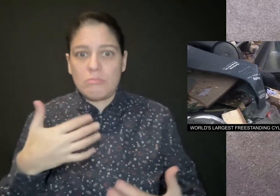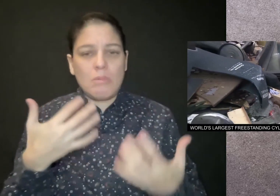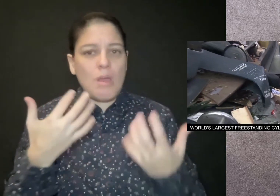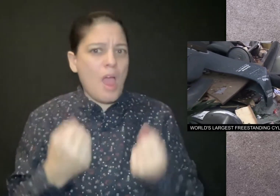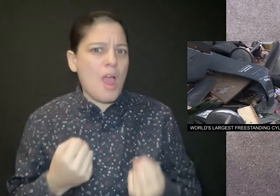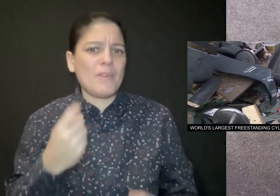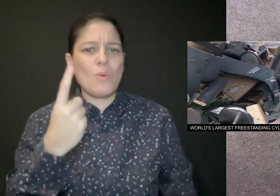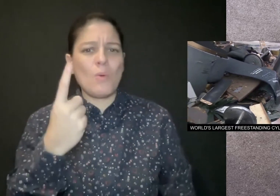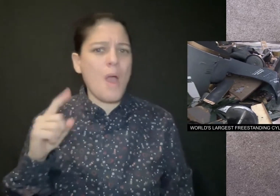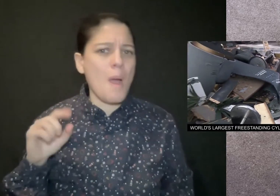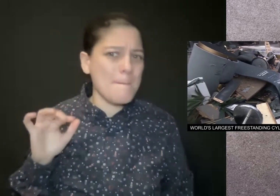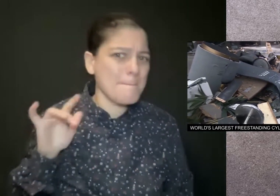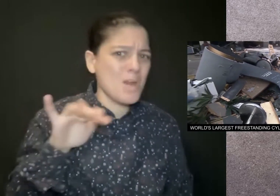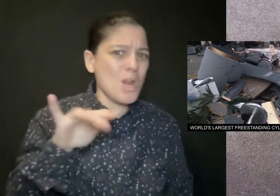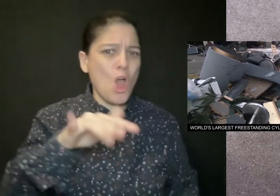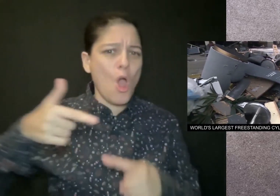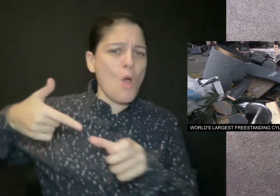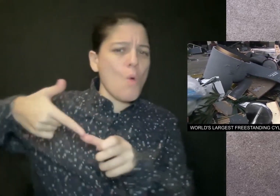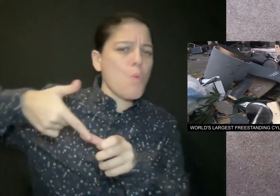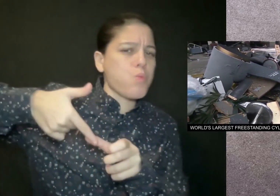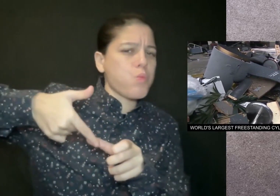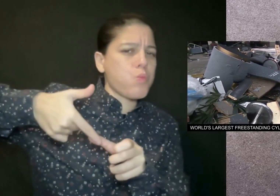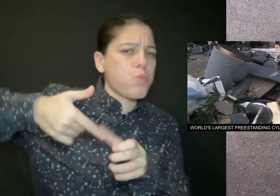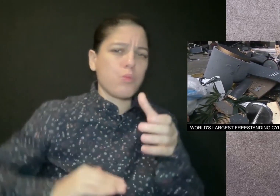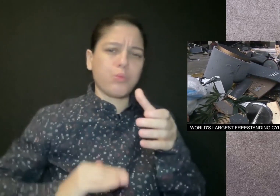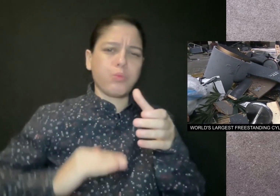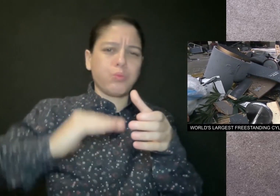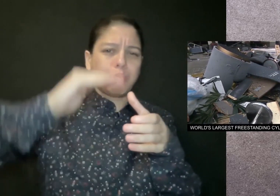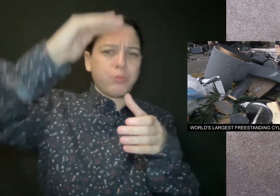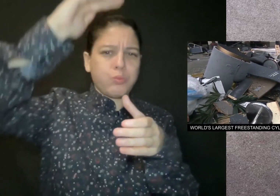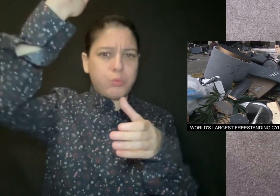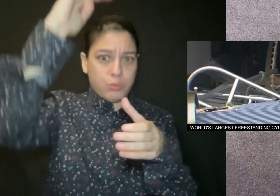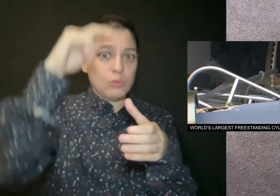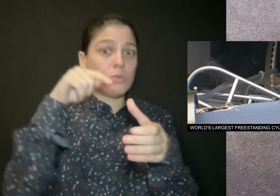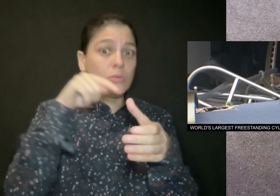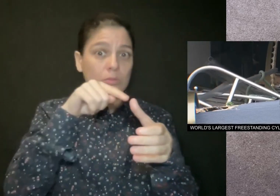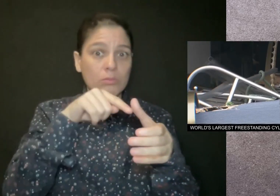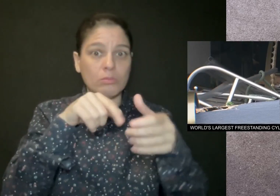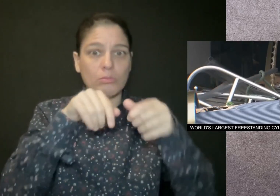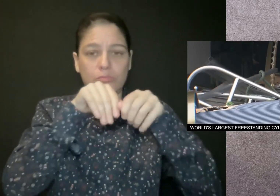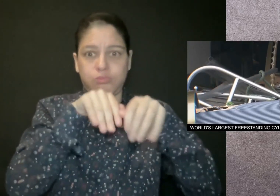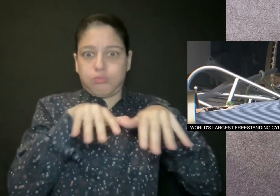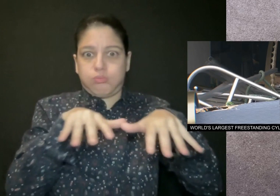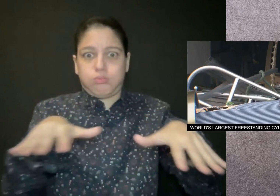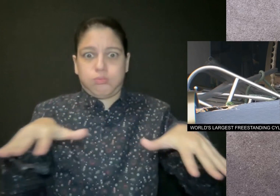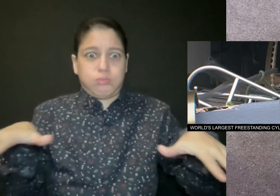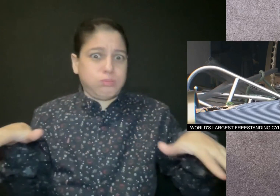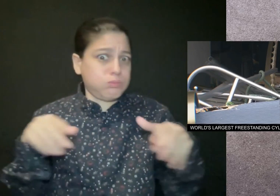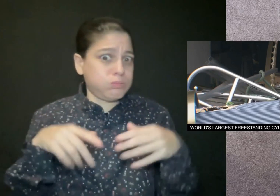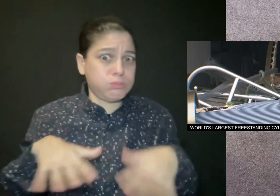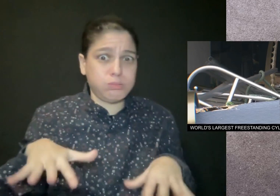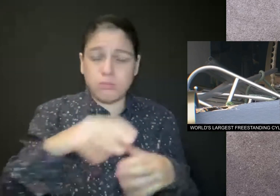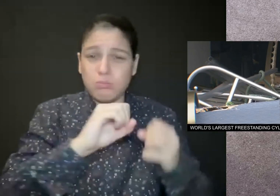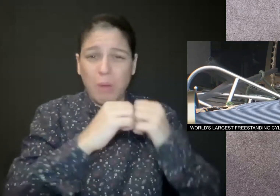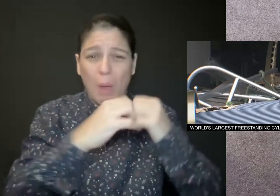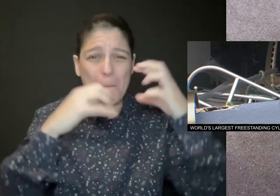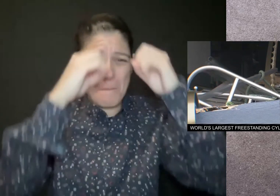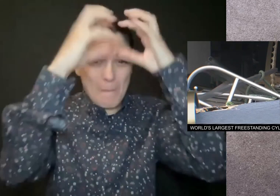The mayor says about 264,000 gallons of water leaked from the Aquadam Aquarium.